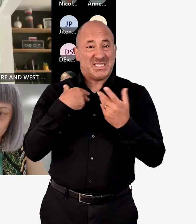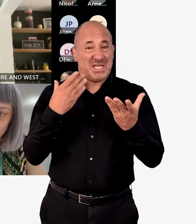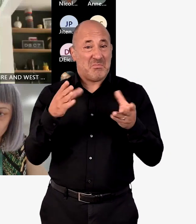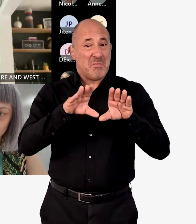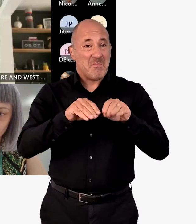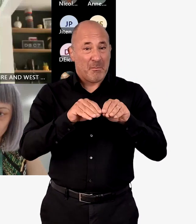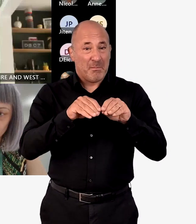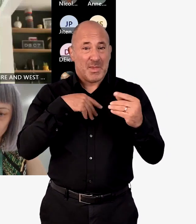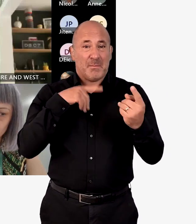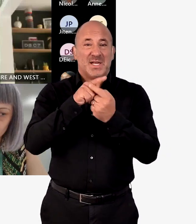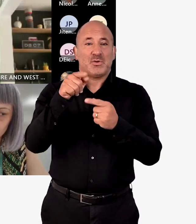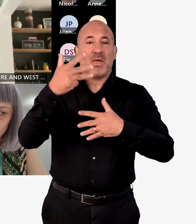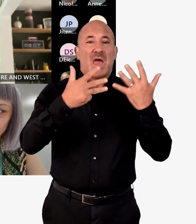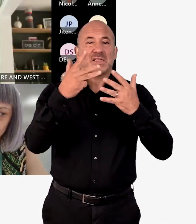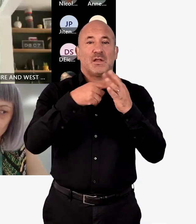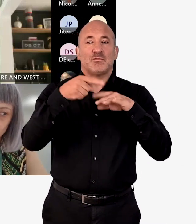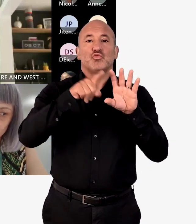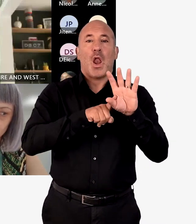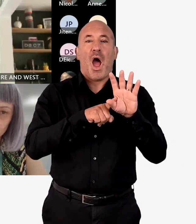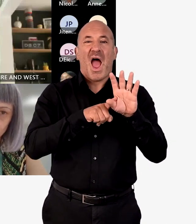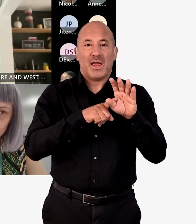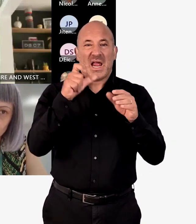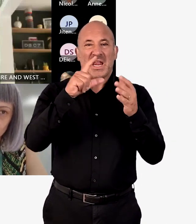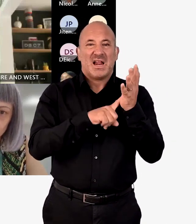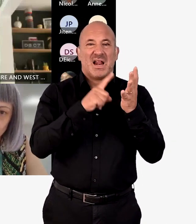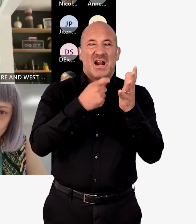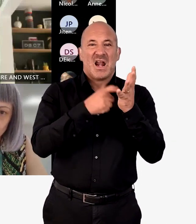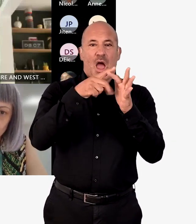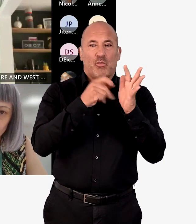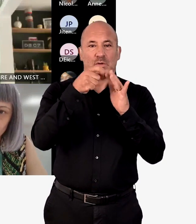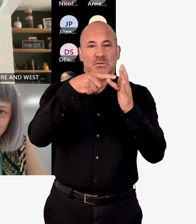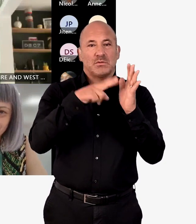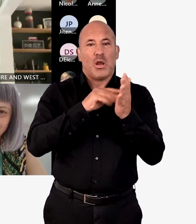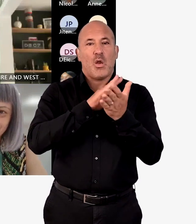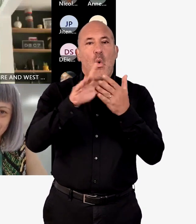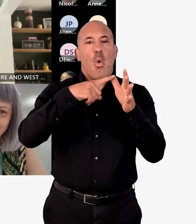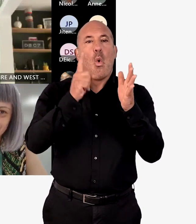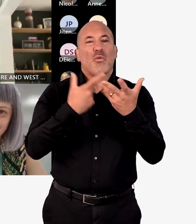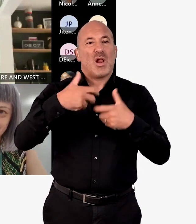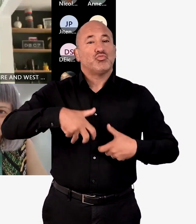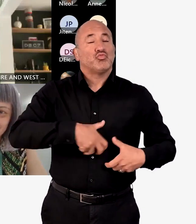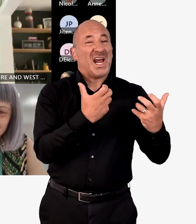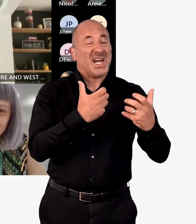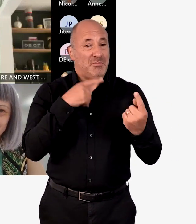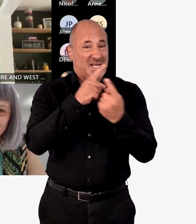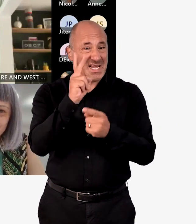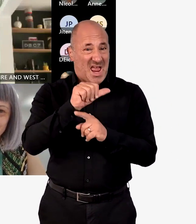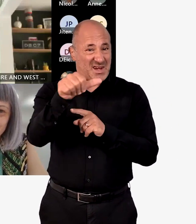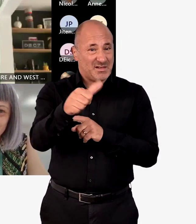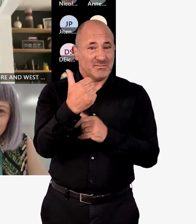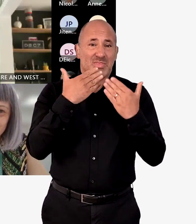received any and therefore I'm happy to close the meeting. See you all at Clarendon Hall in Twickenham on the 19th